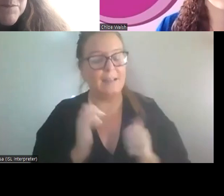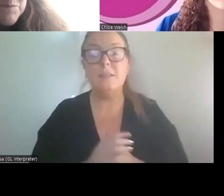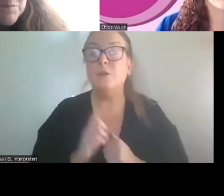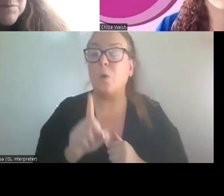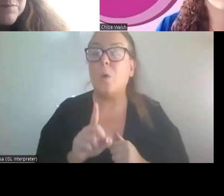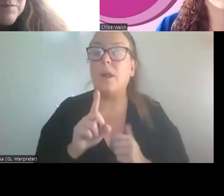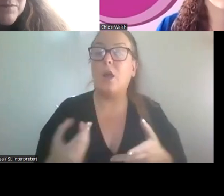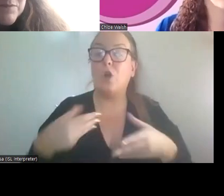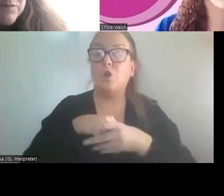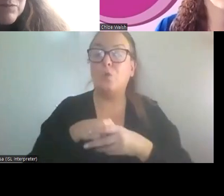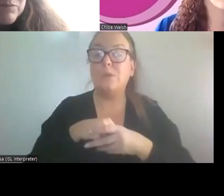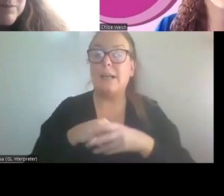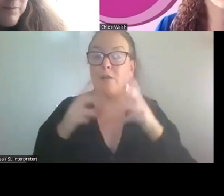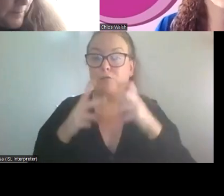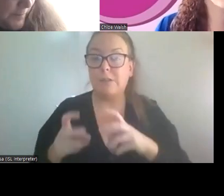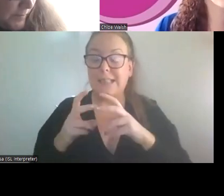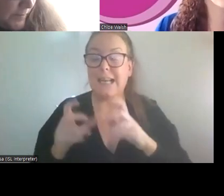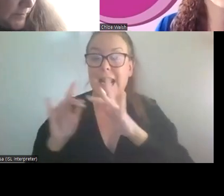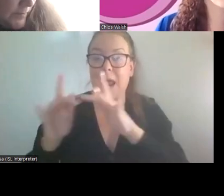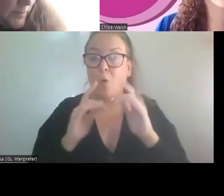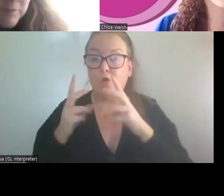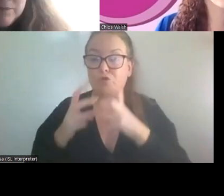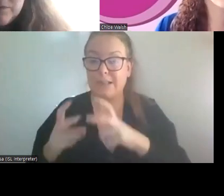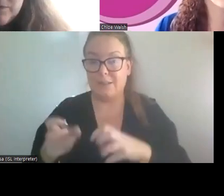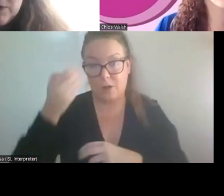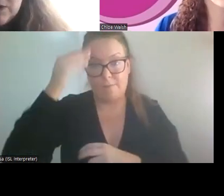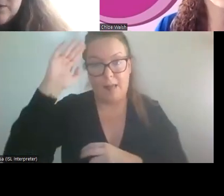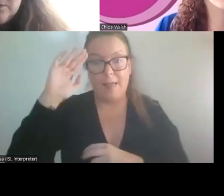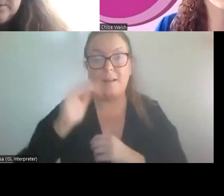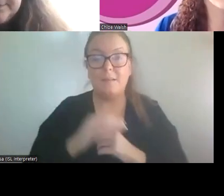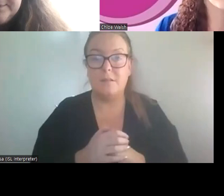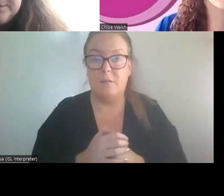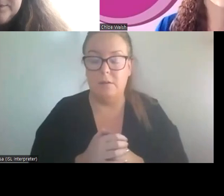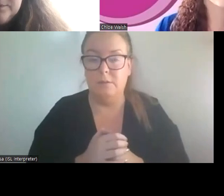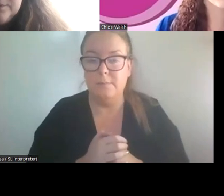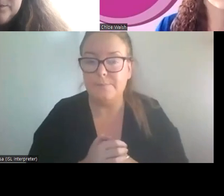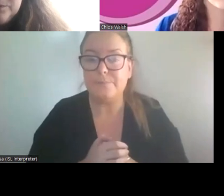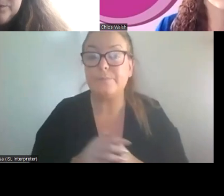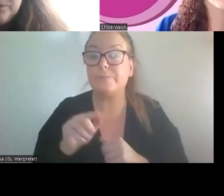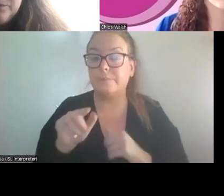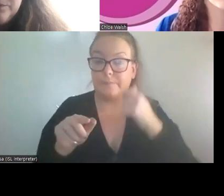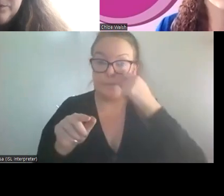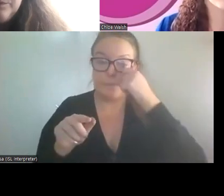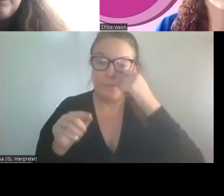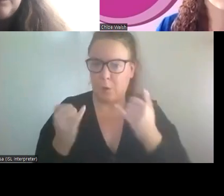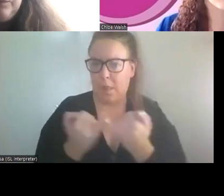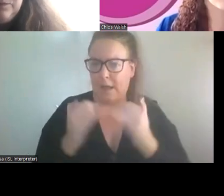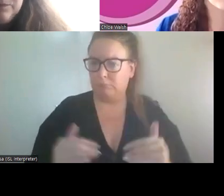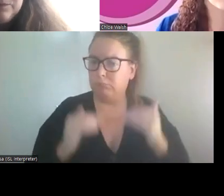Network of Ireland is one of these that with the pyramid, Chloe, that you showed, it would be in that top level